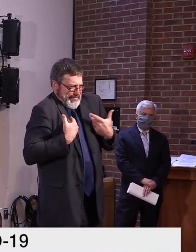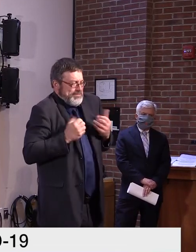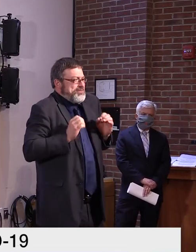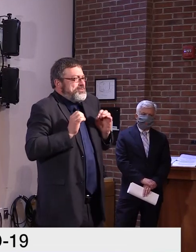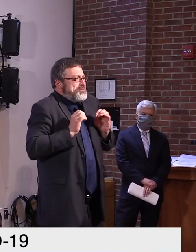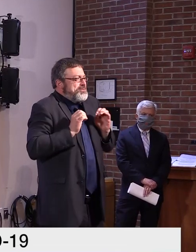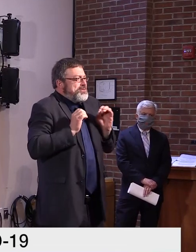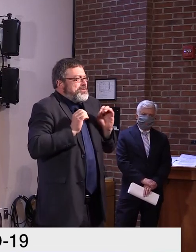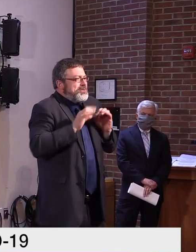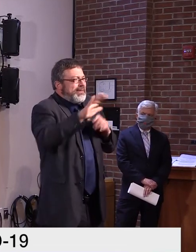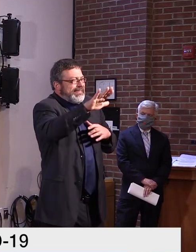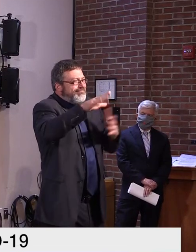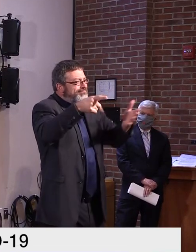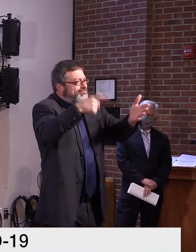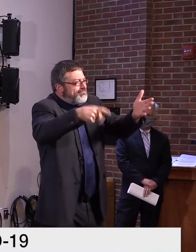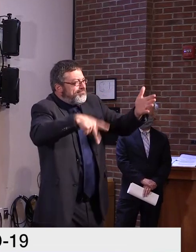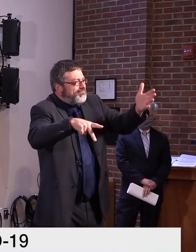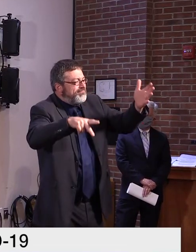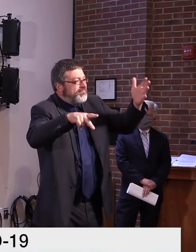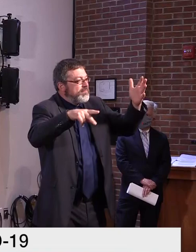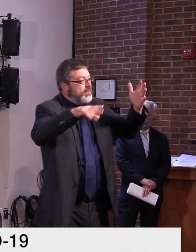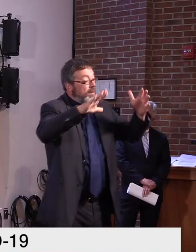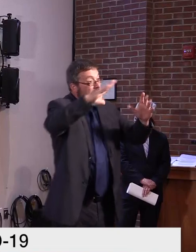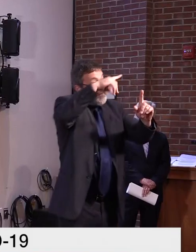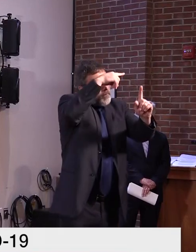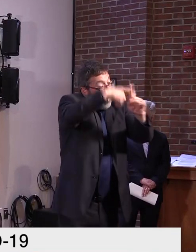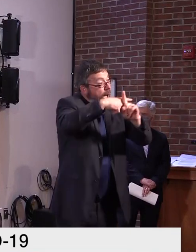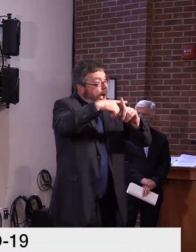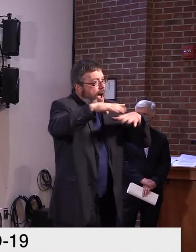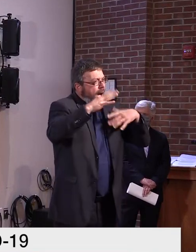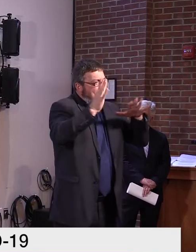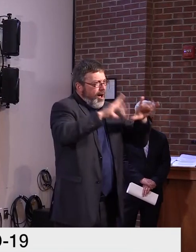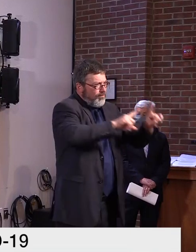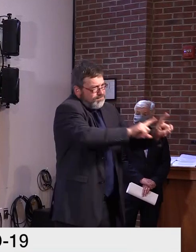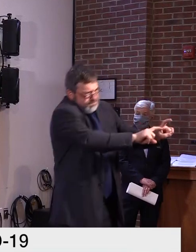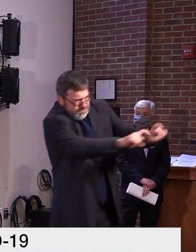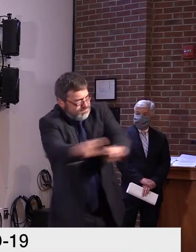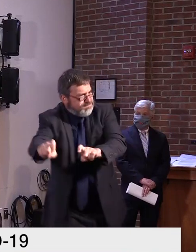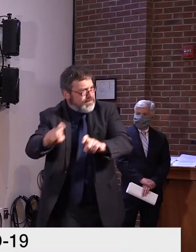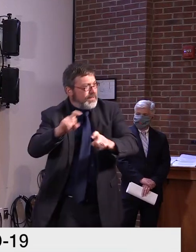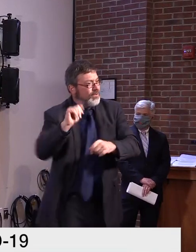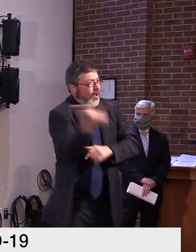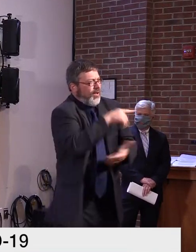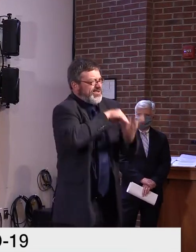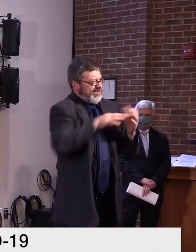to, to see what ensues. But it's all going really well.